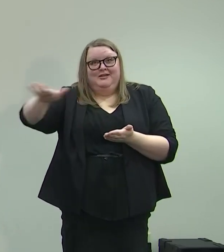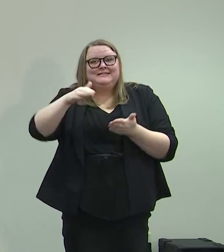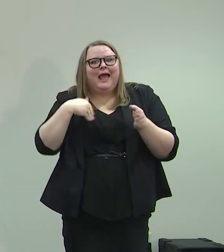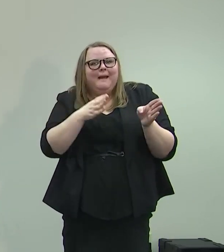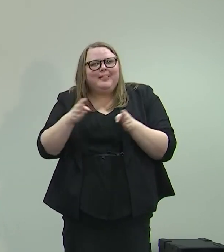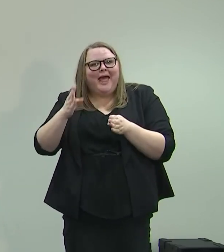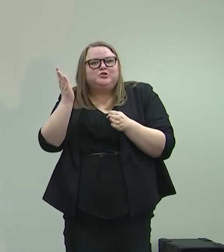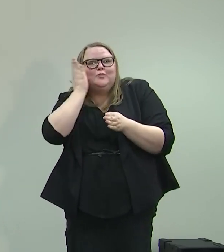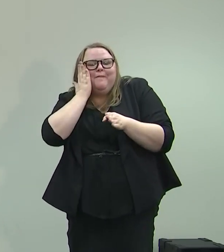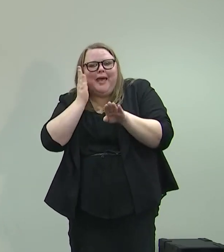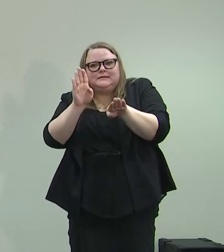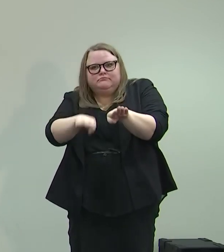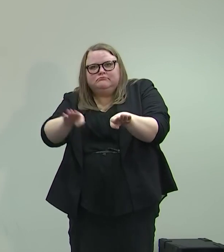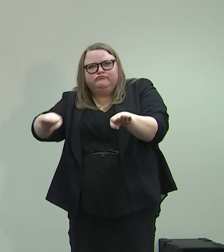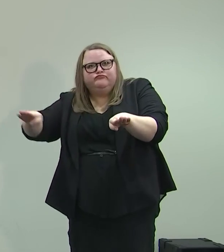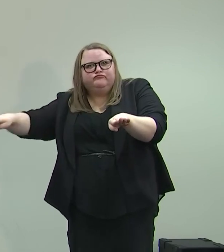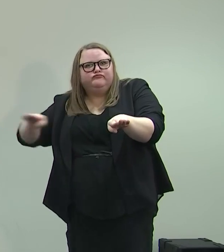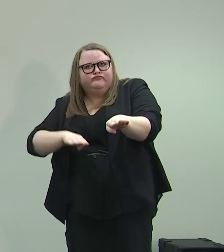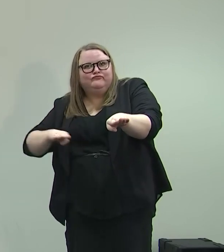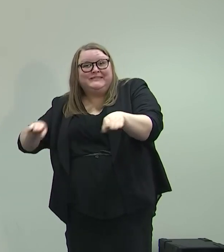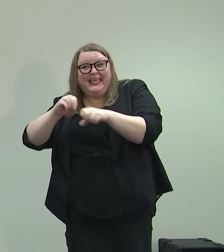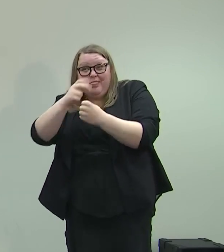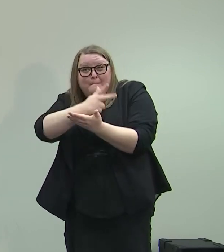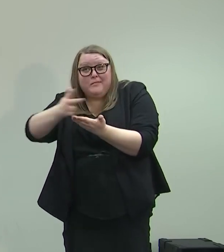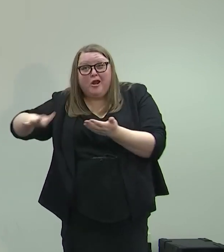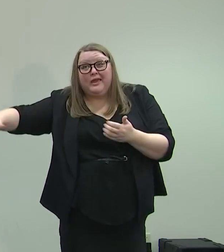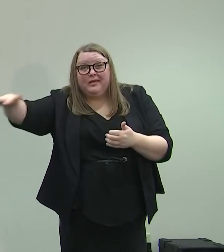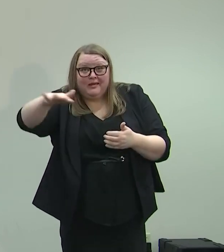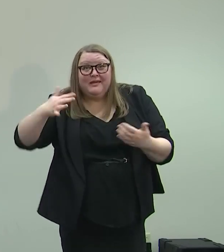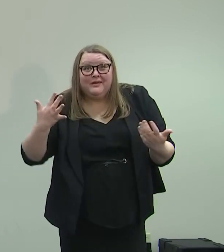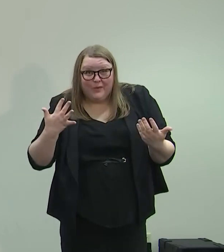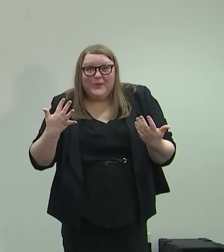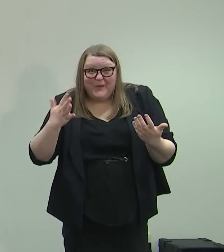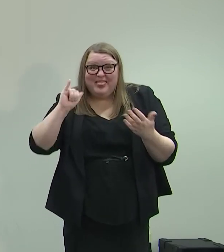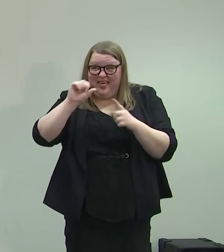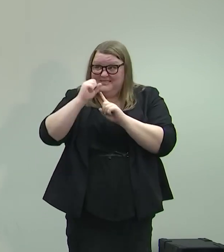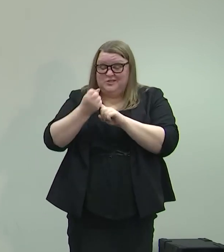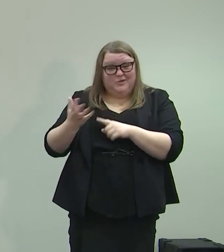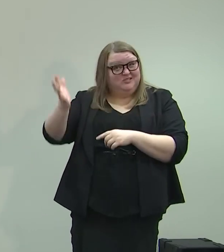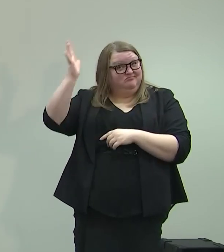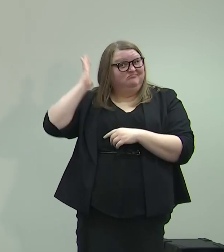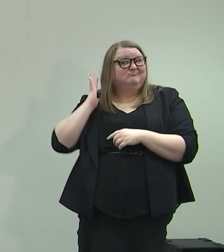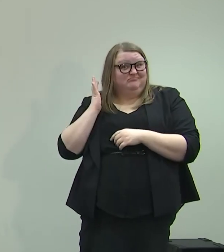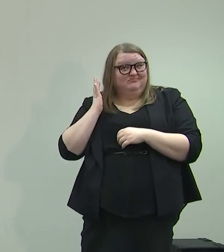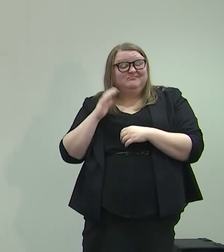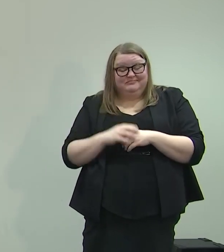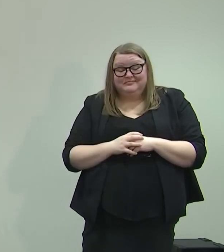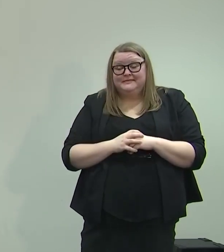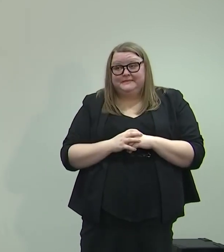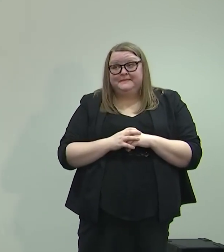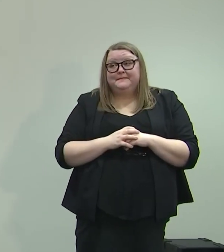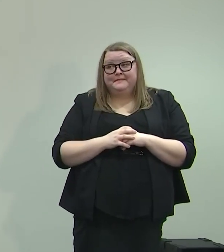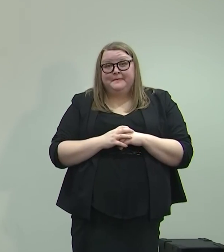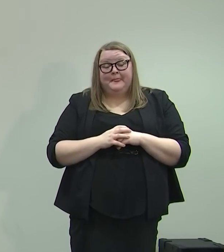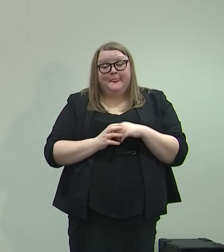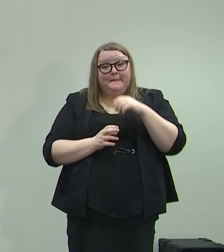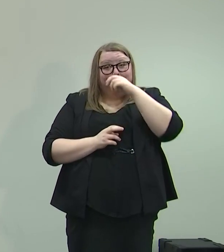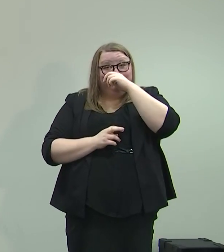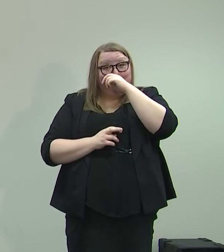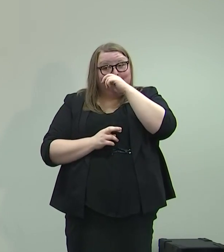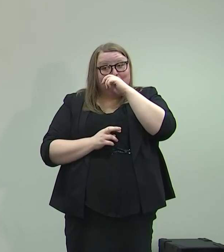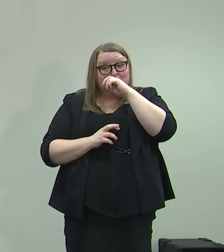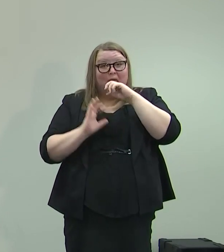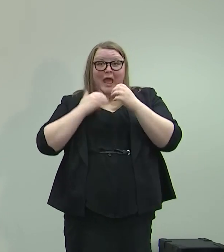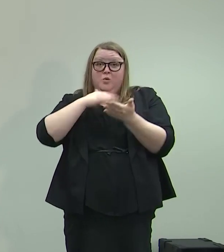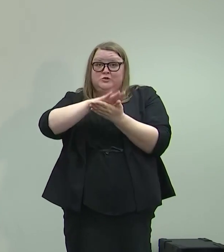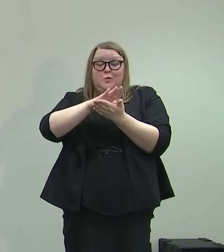a plan to put beds in the parking garage. That's the case that we were in at the beginning 30 to 45 days. We